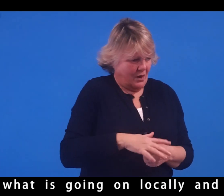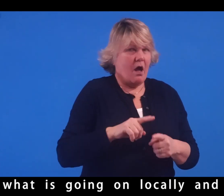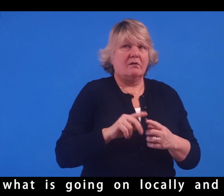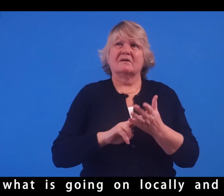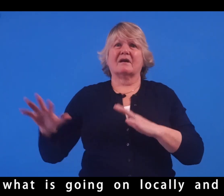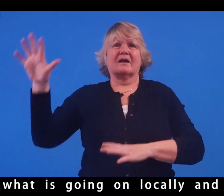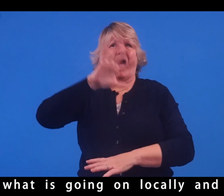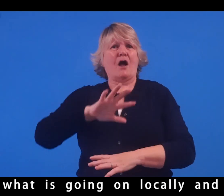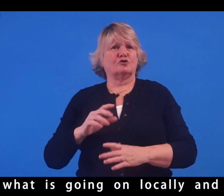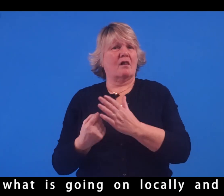and nationally.